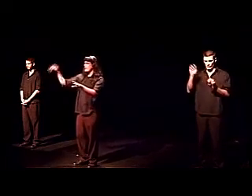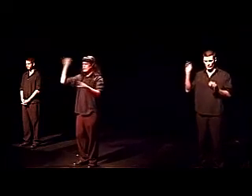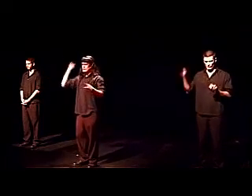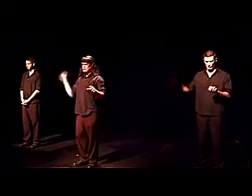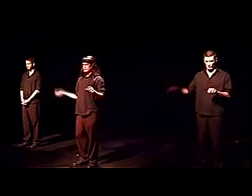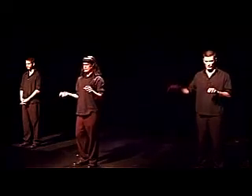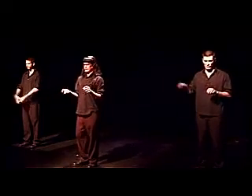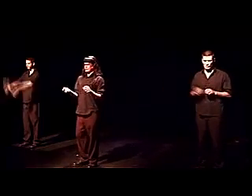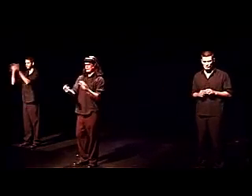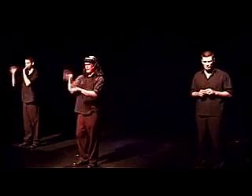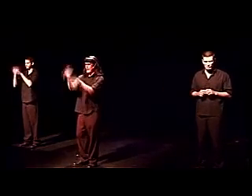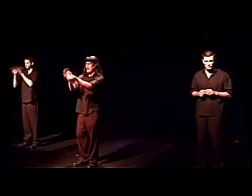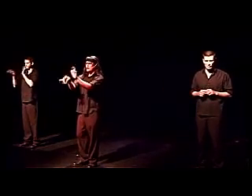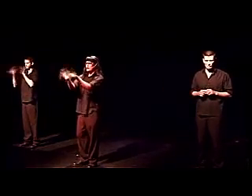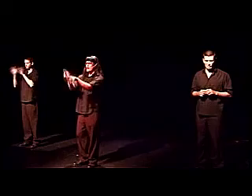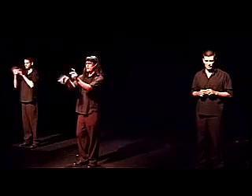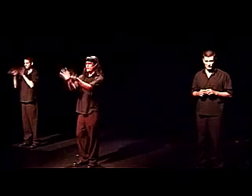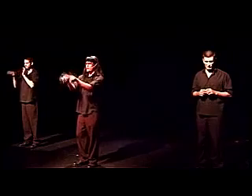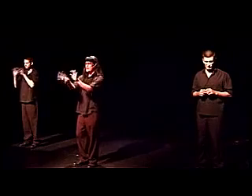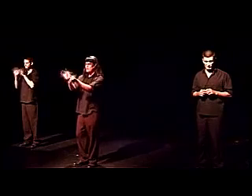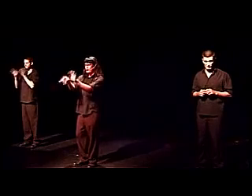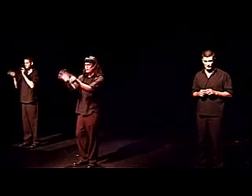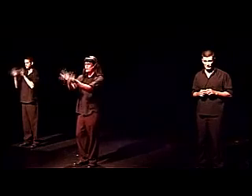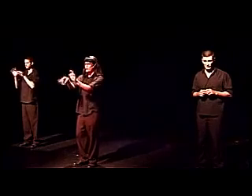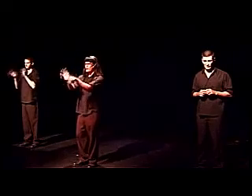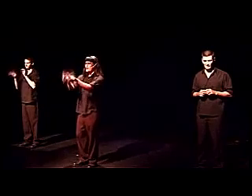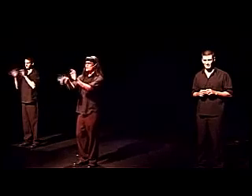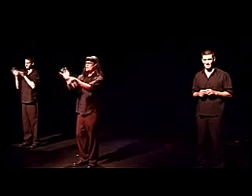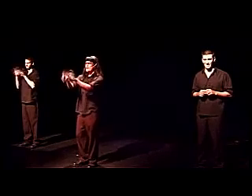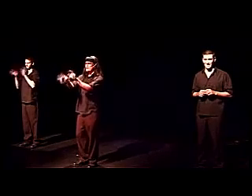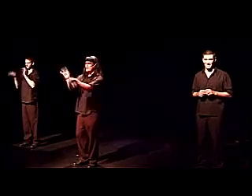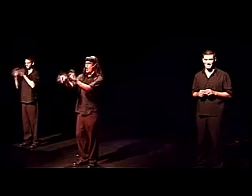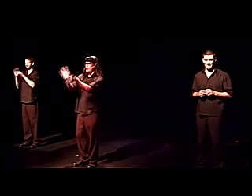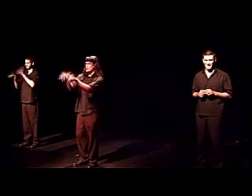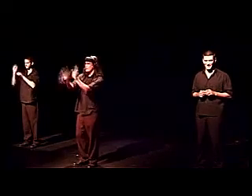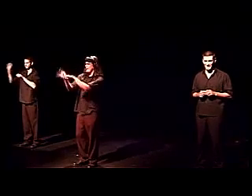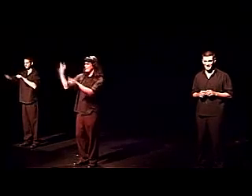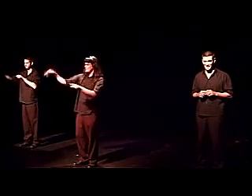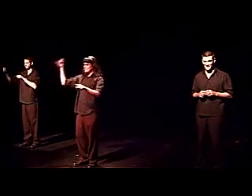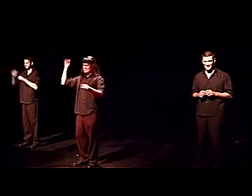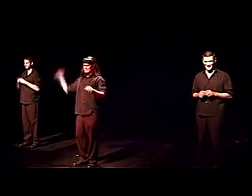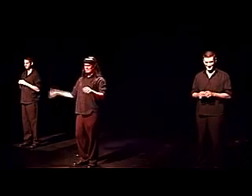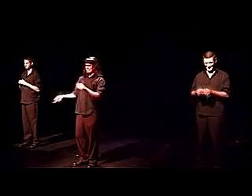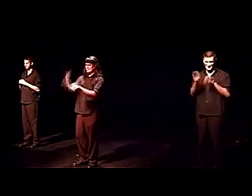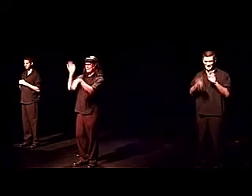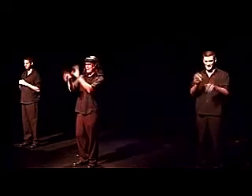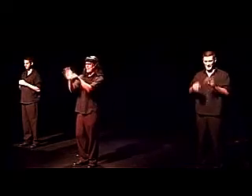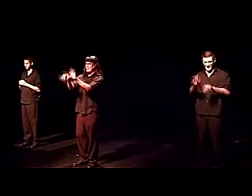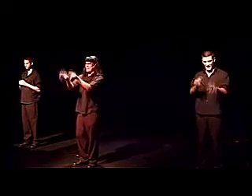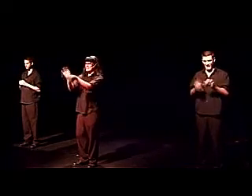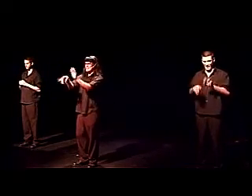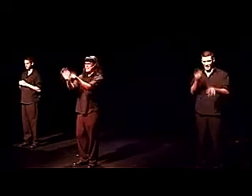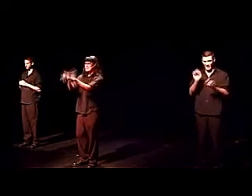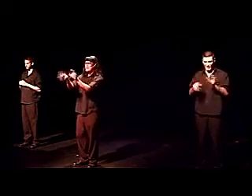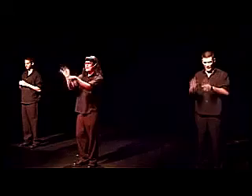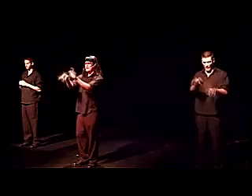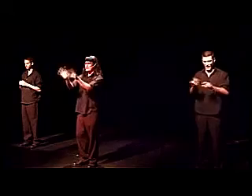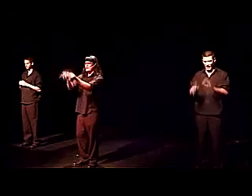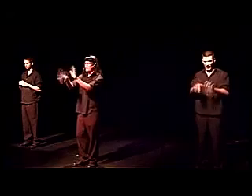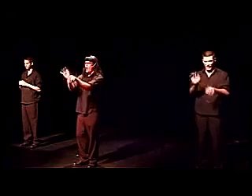Go ahead. I got your number off the pink notice board. You sound really hot. Go ahead. Thanks. Tell me about yourself.